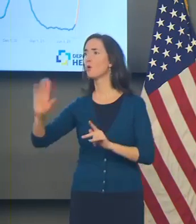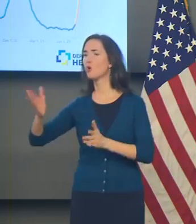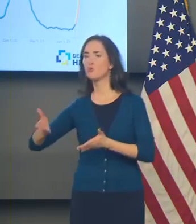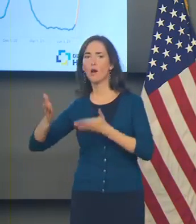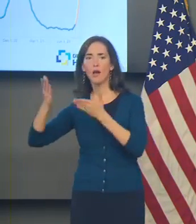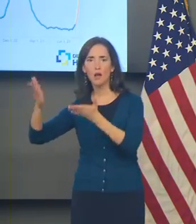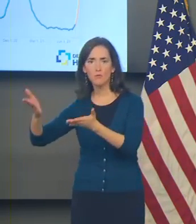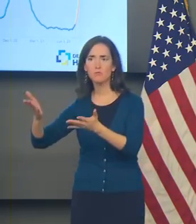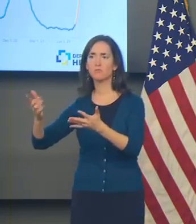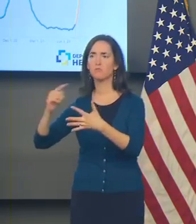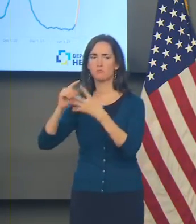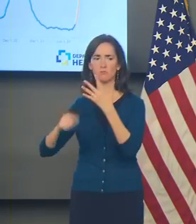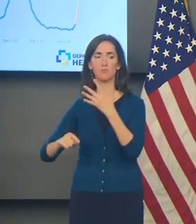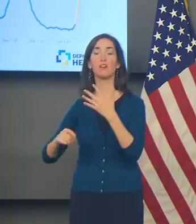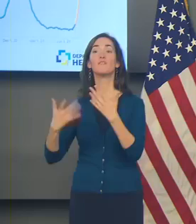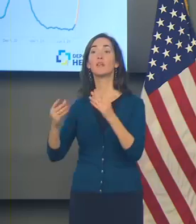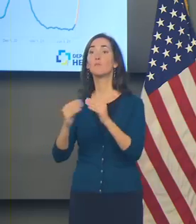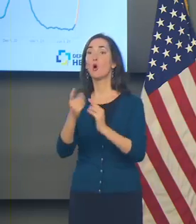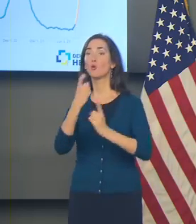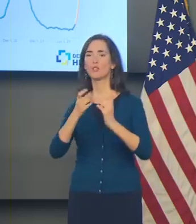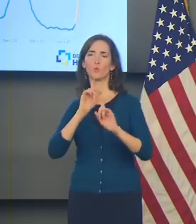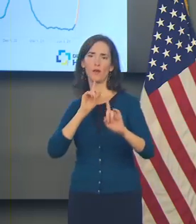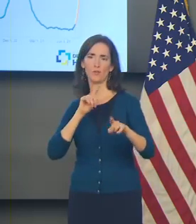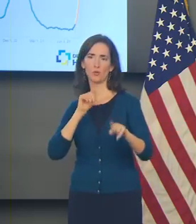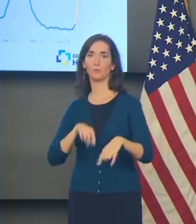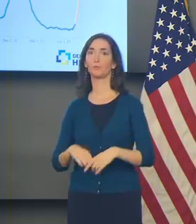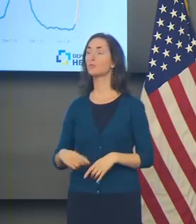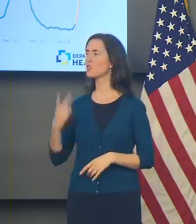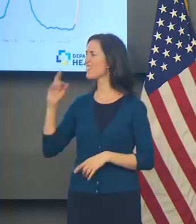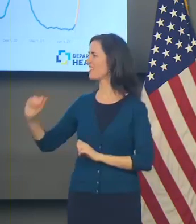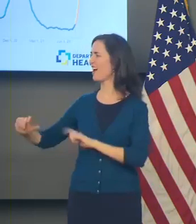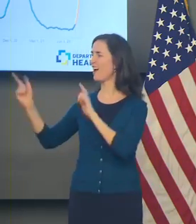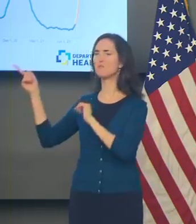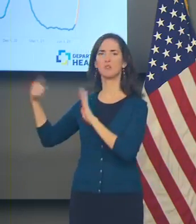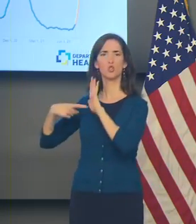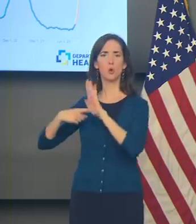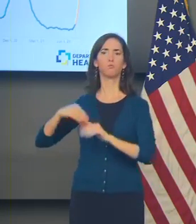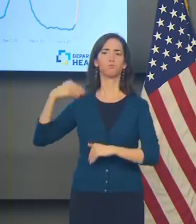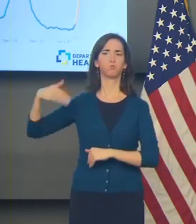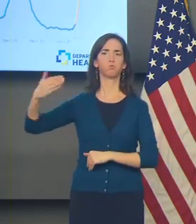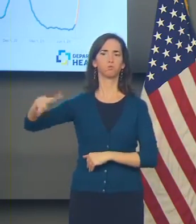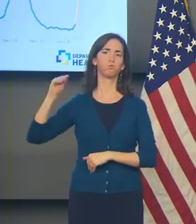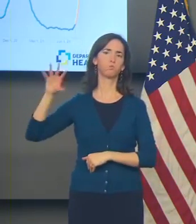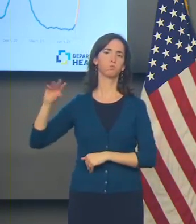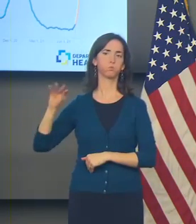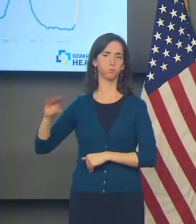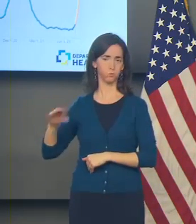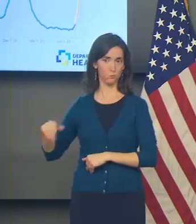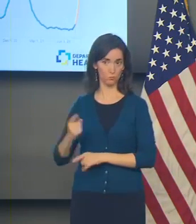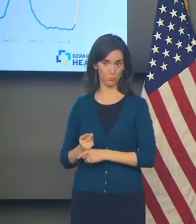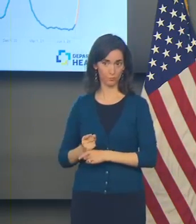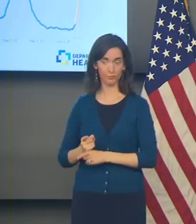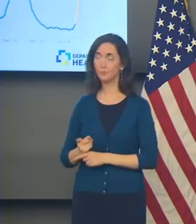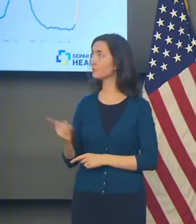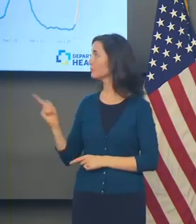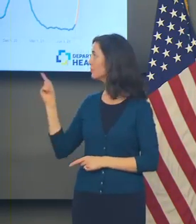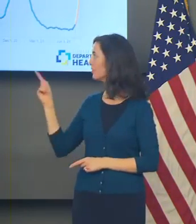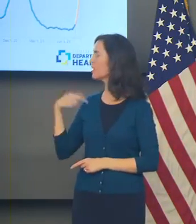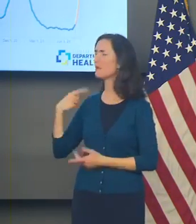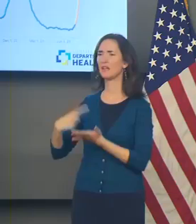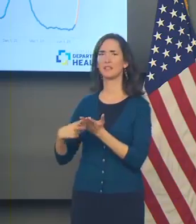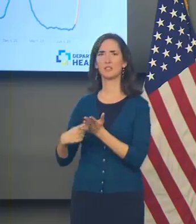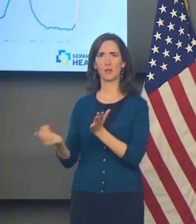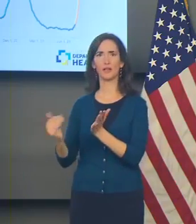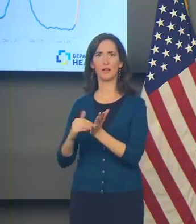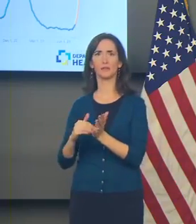then I'll be happy to answer any questions afterward. You've seen this version of the slide many times now, and I'll walk you through again,